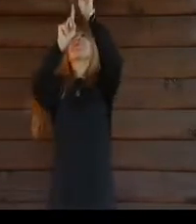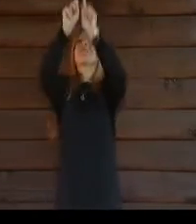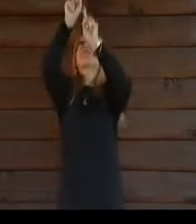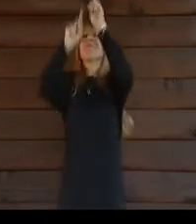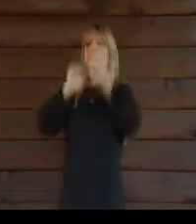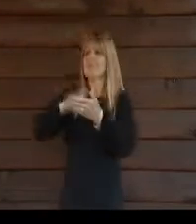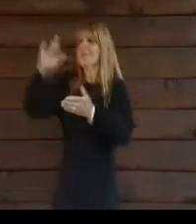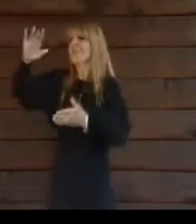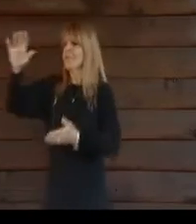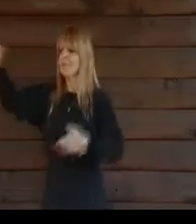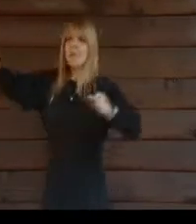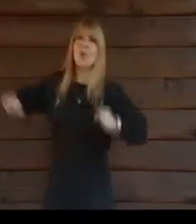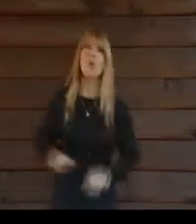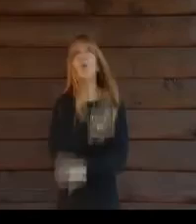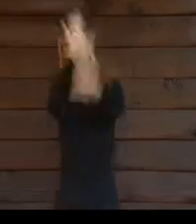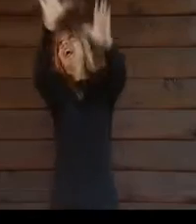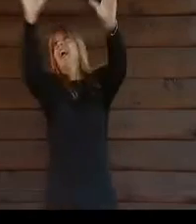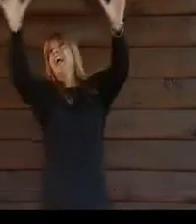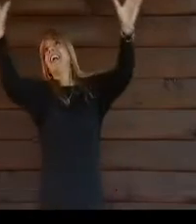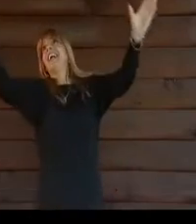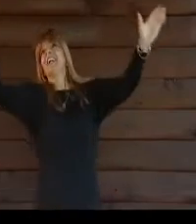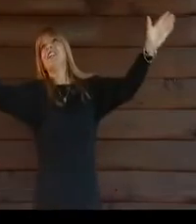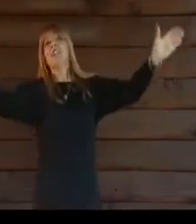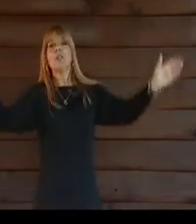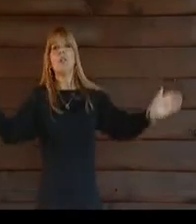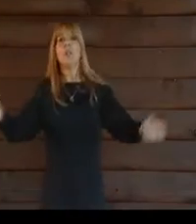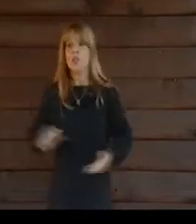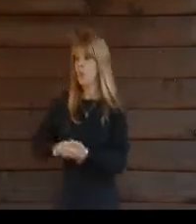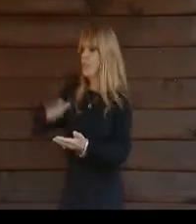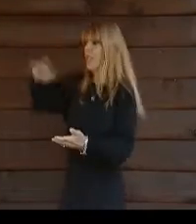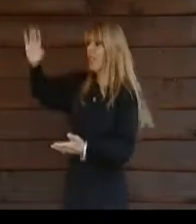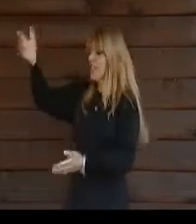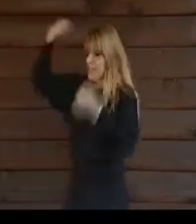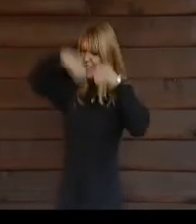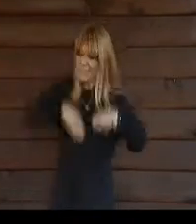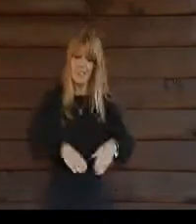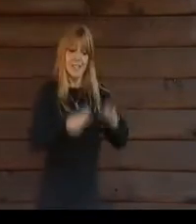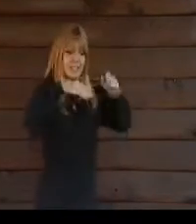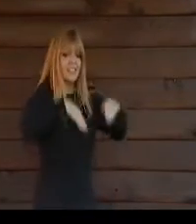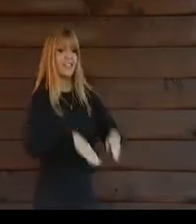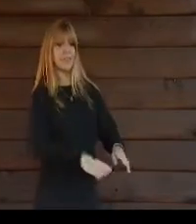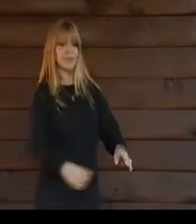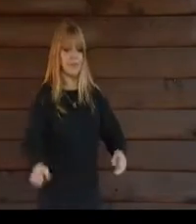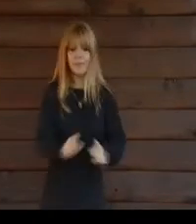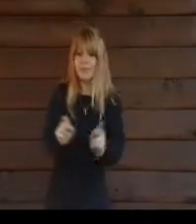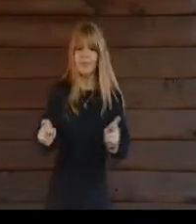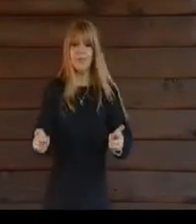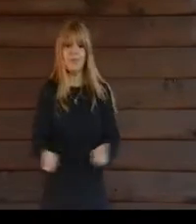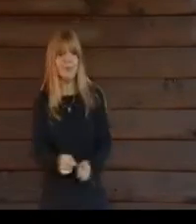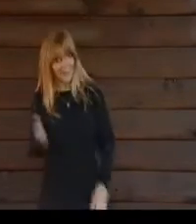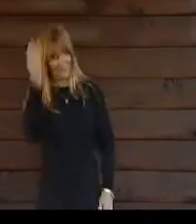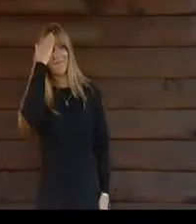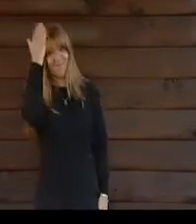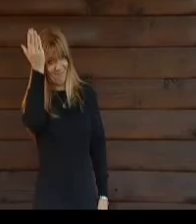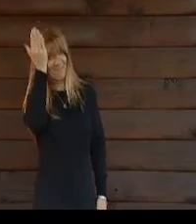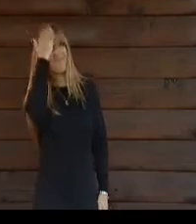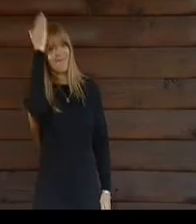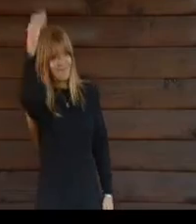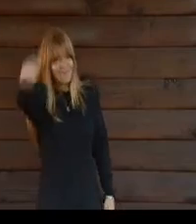shine a little brighter Where the silver waters flow There's a place I know